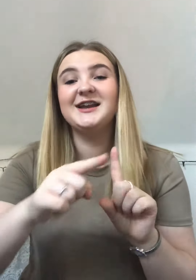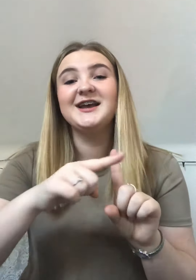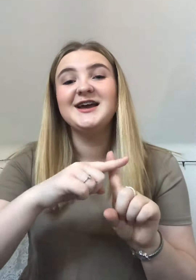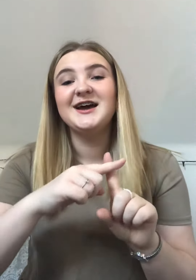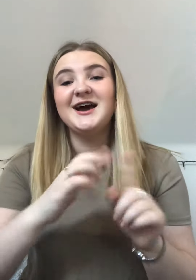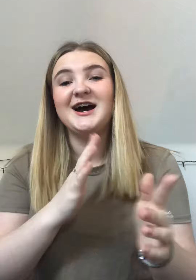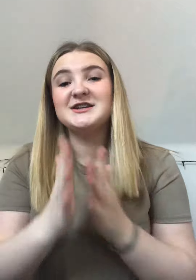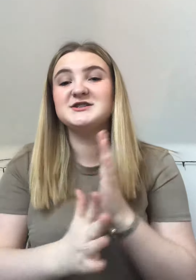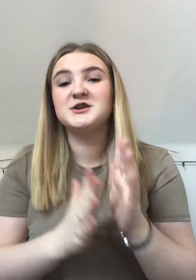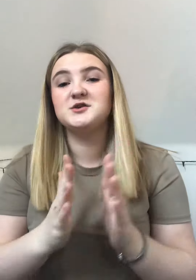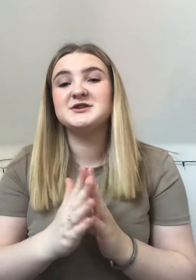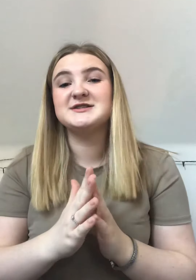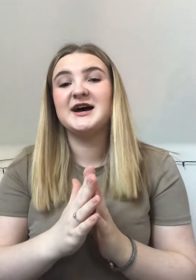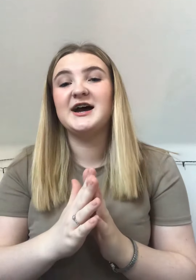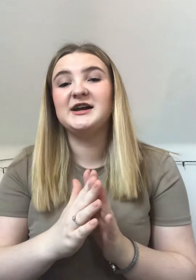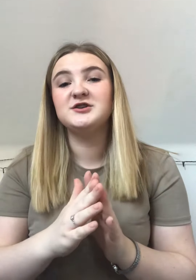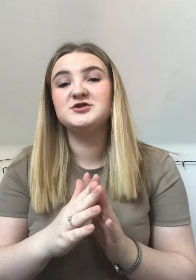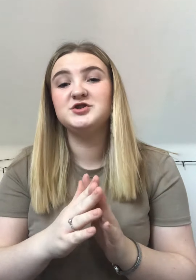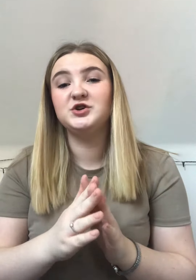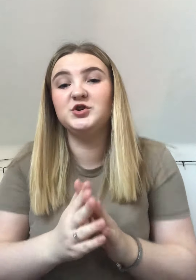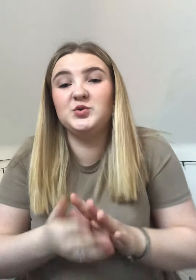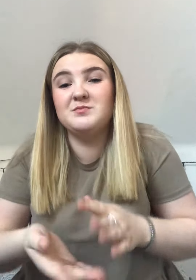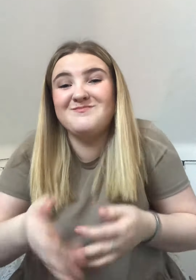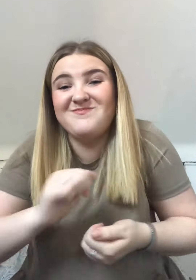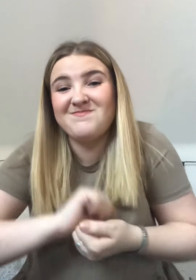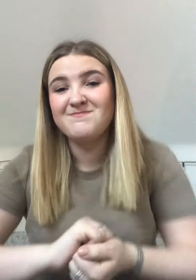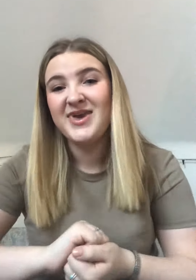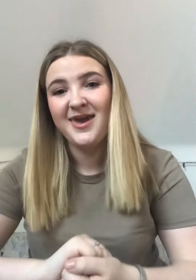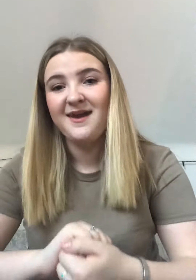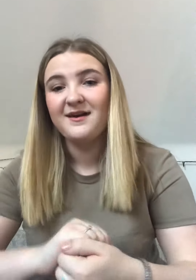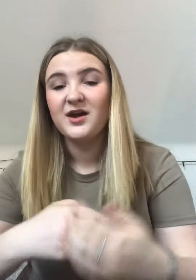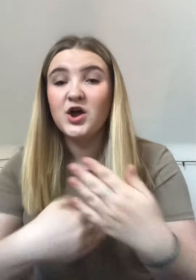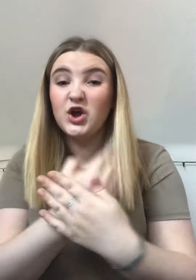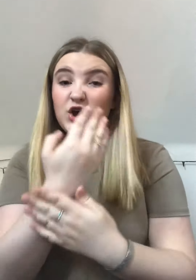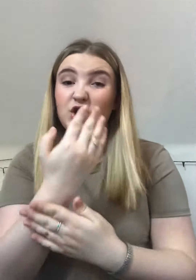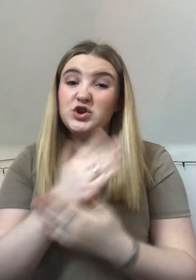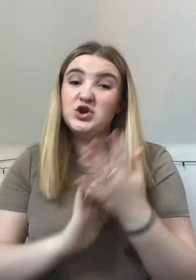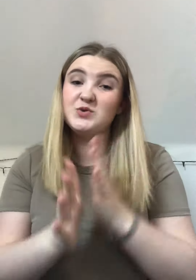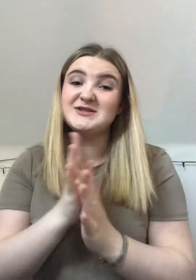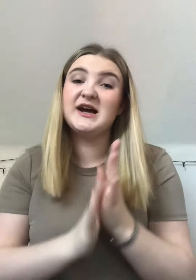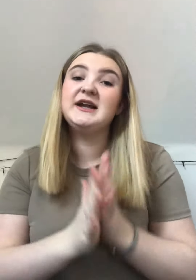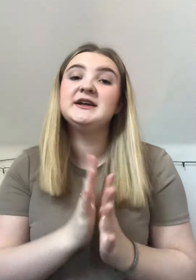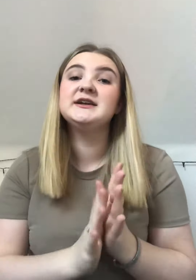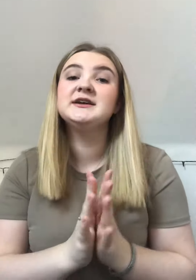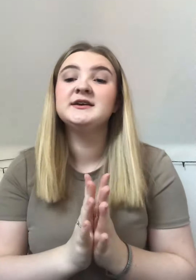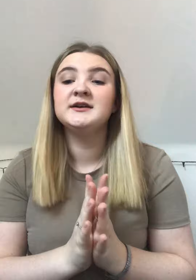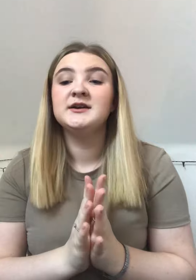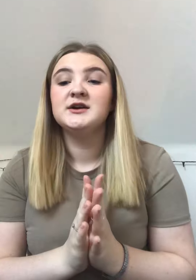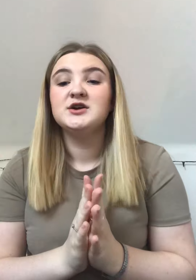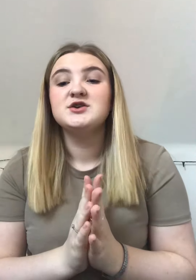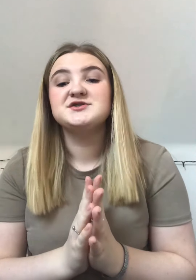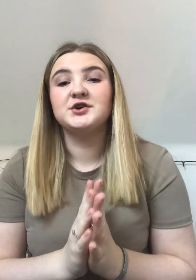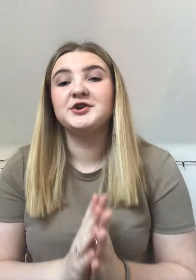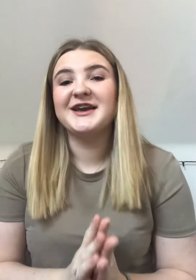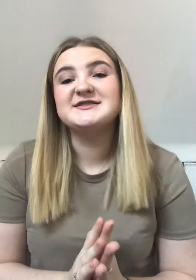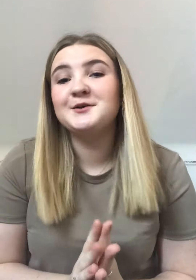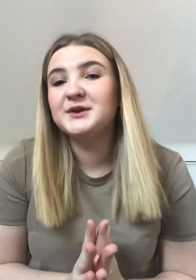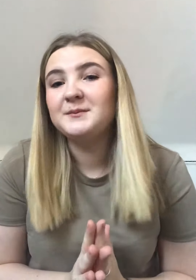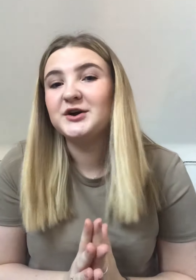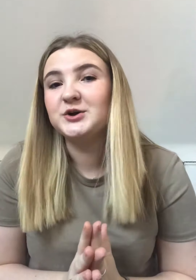added to another sign to make a new sign so the example that my group